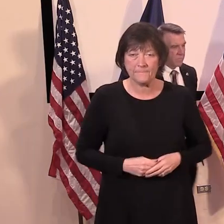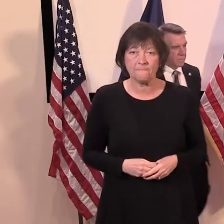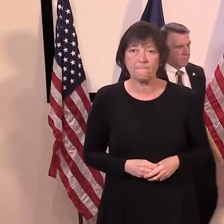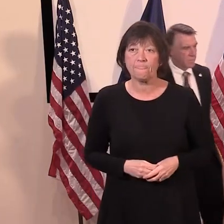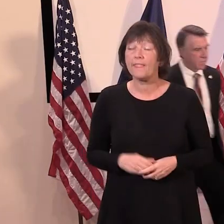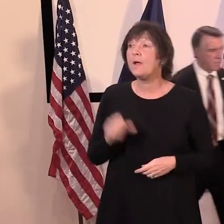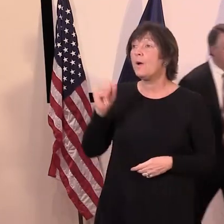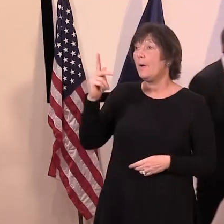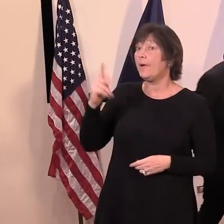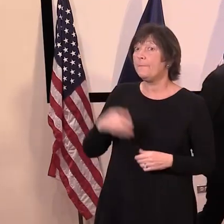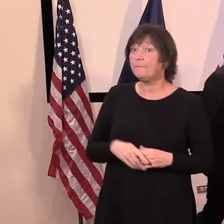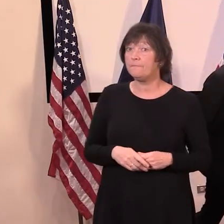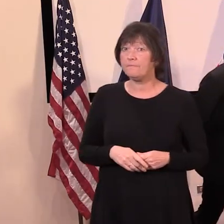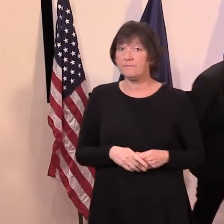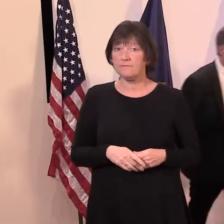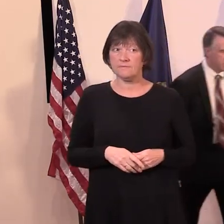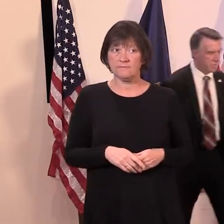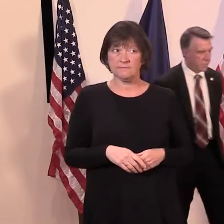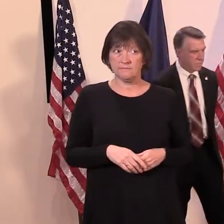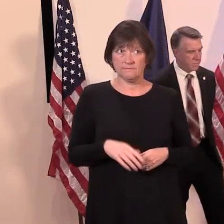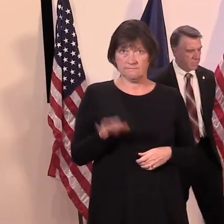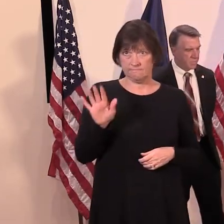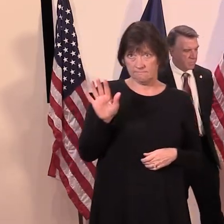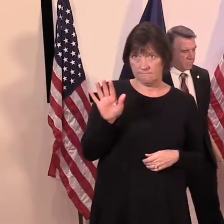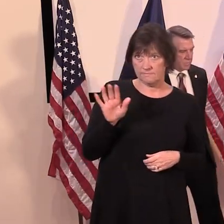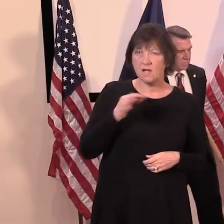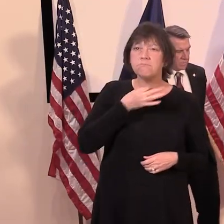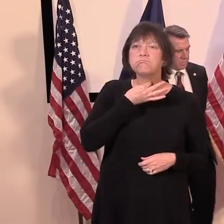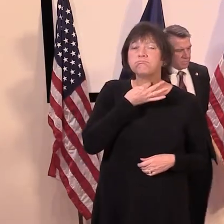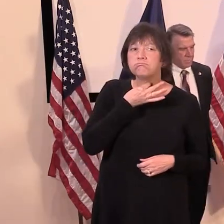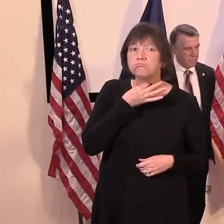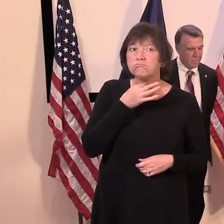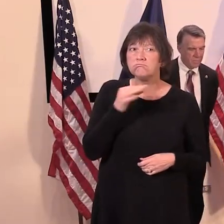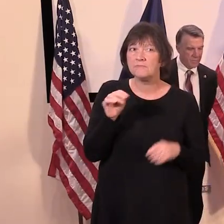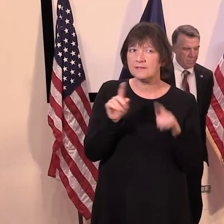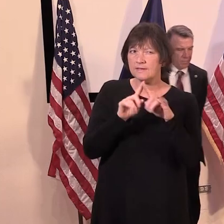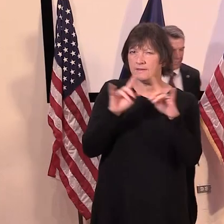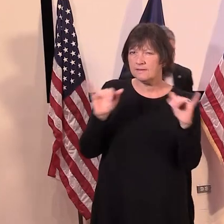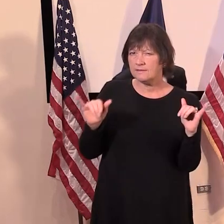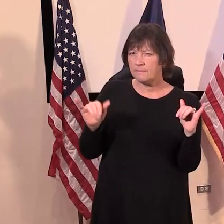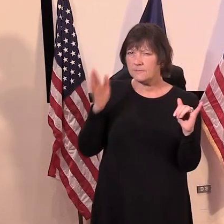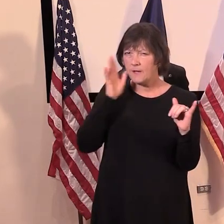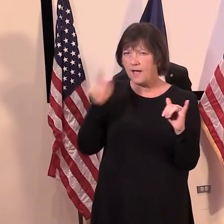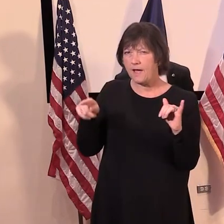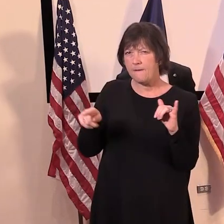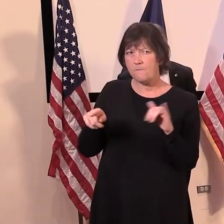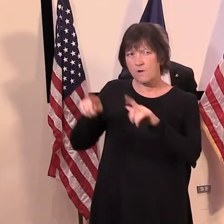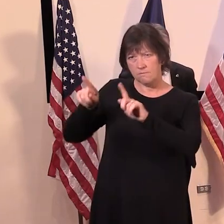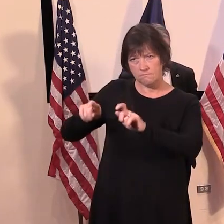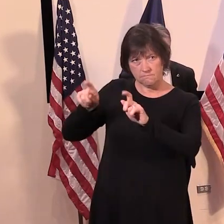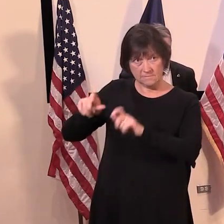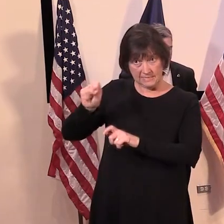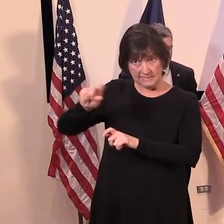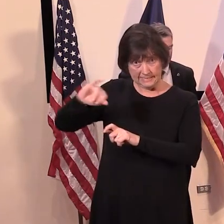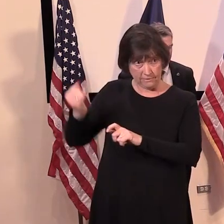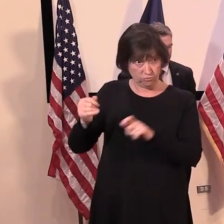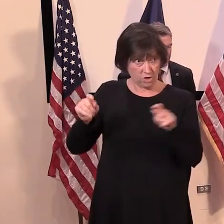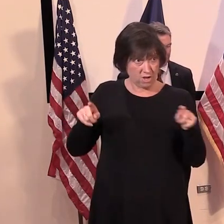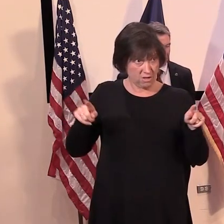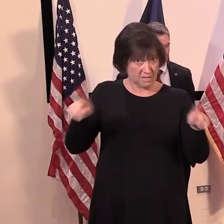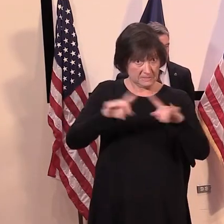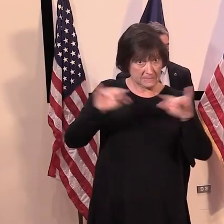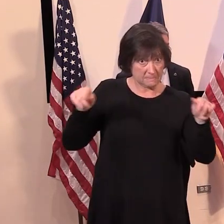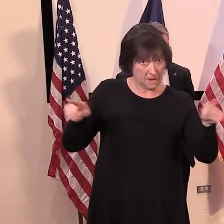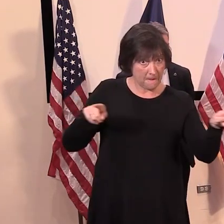Okay. Is that the same timeframe, uh, for the second test to come through in St. Johnsbury? Yeah, think we're,